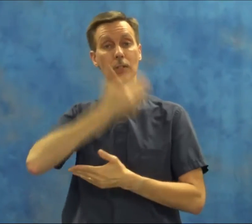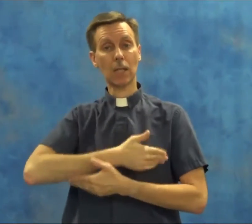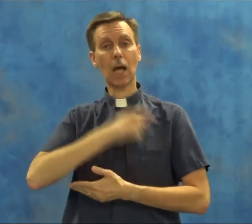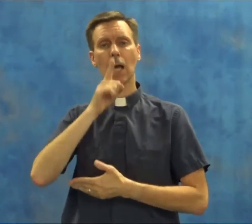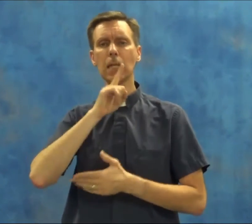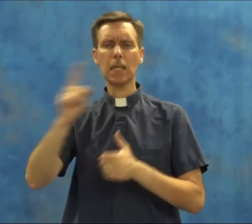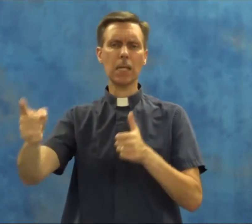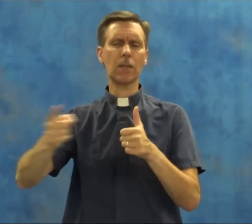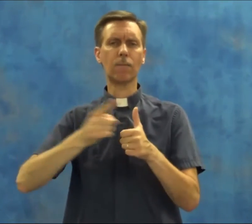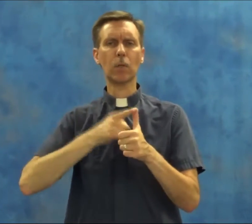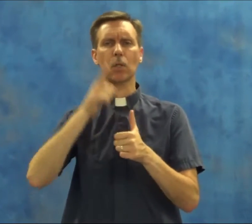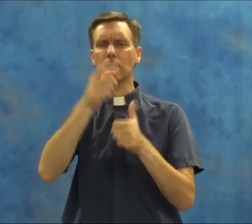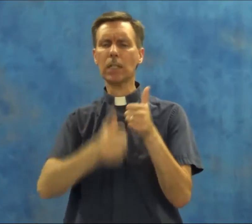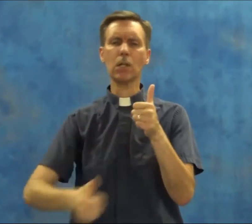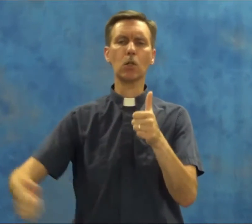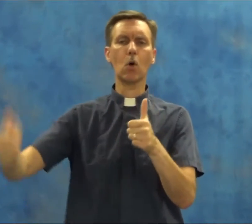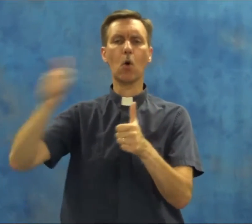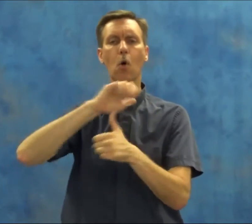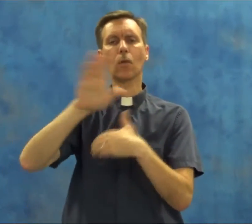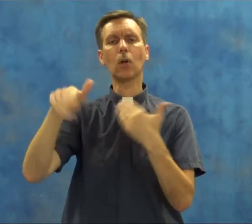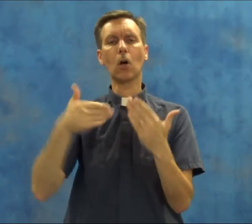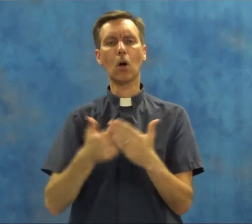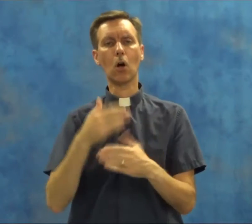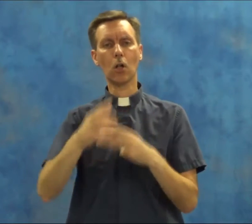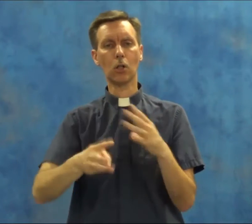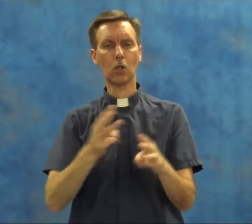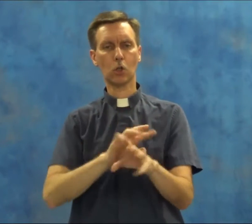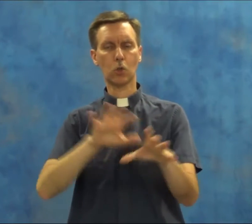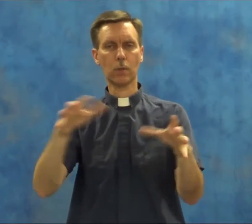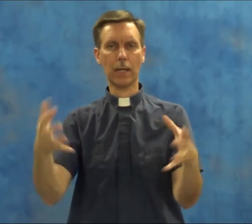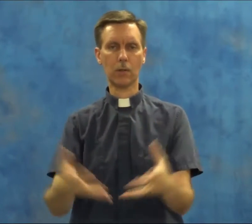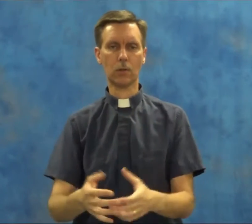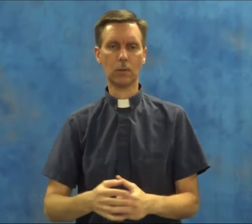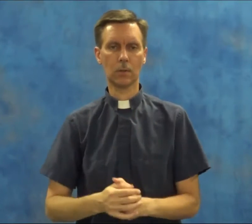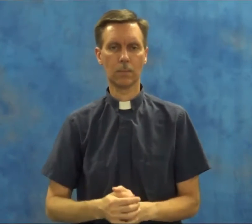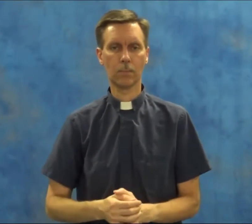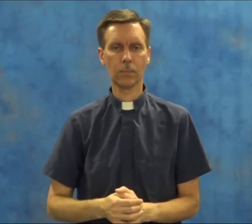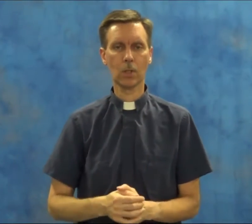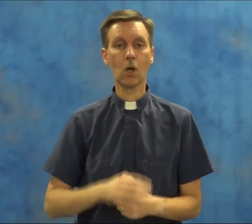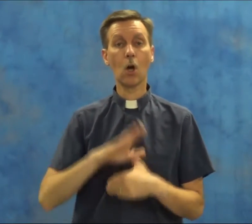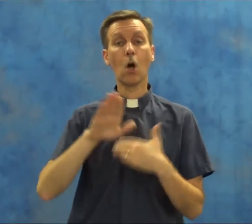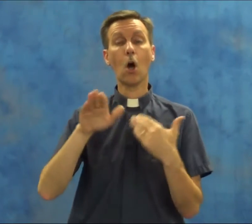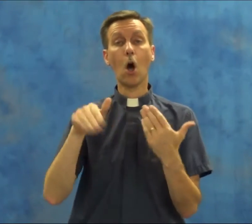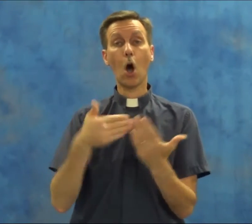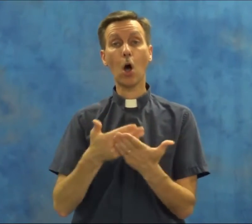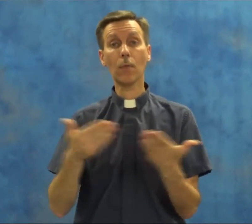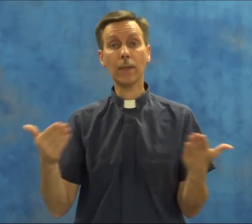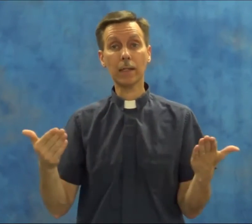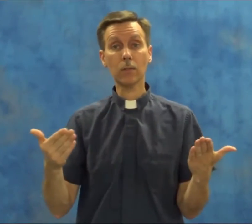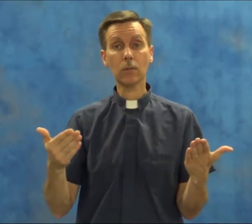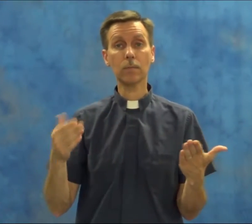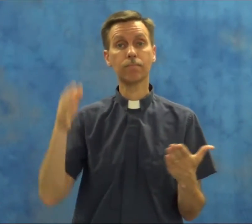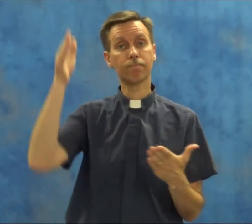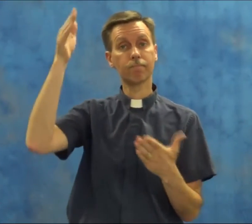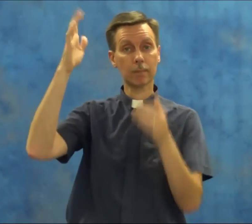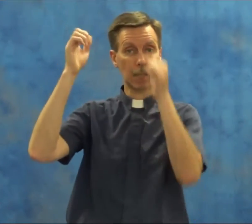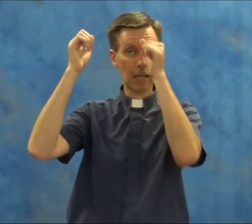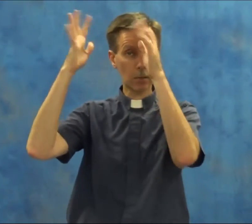Son is the exact likeness of under all creation. All things, God the